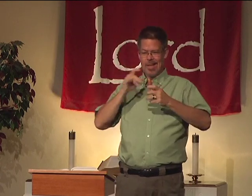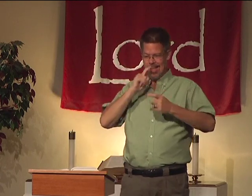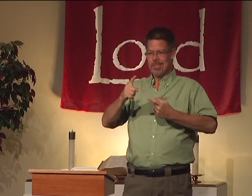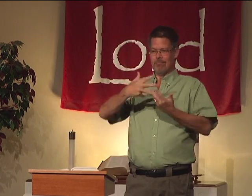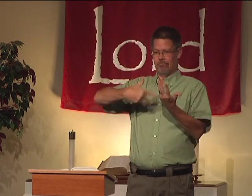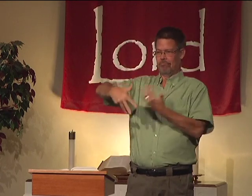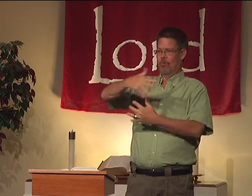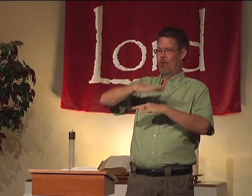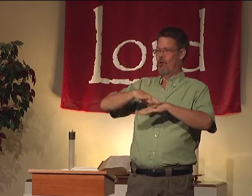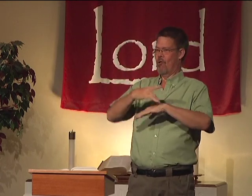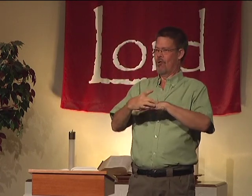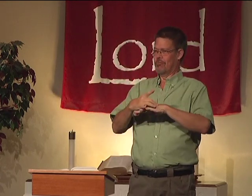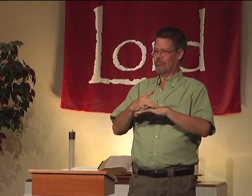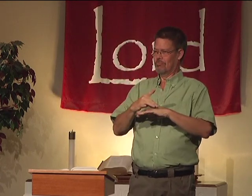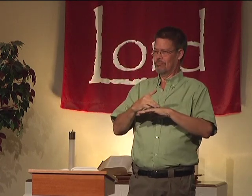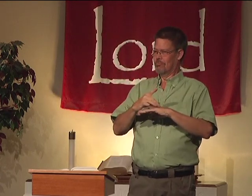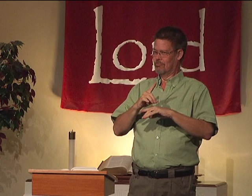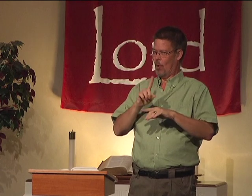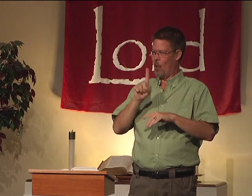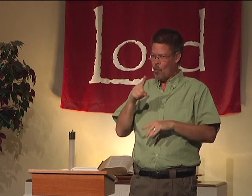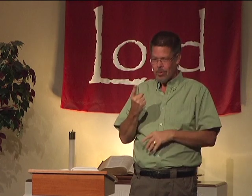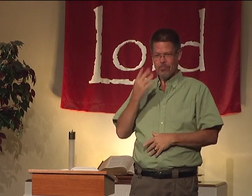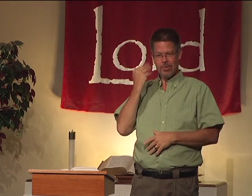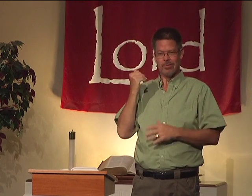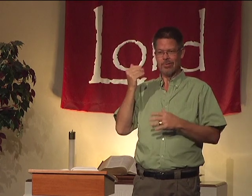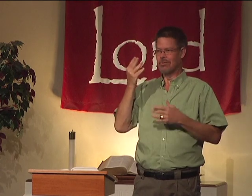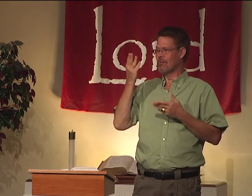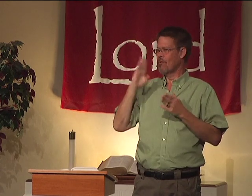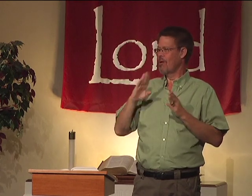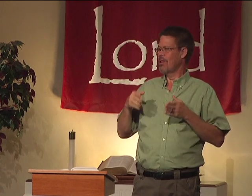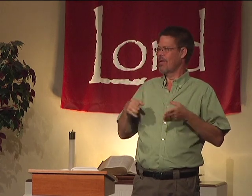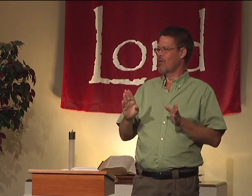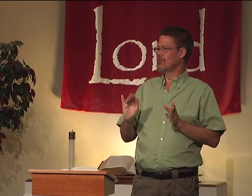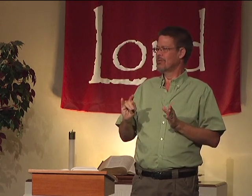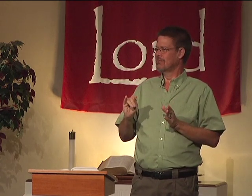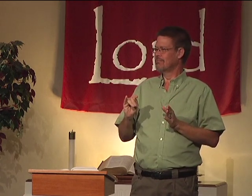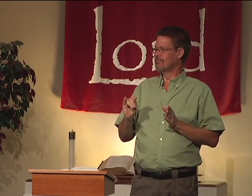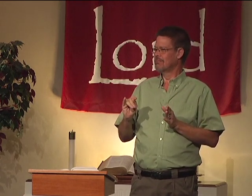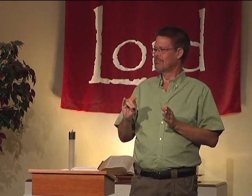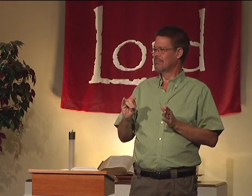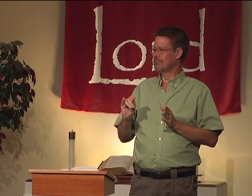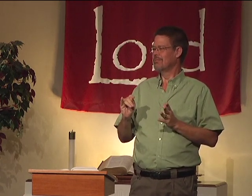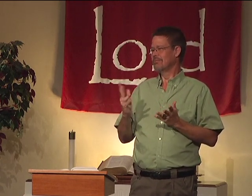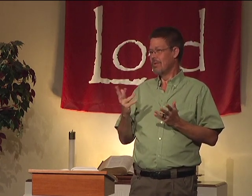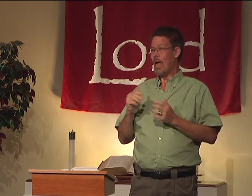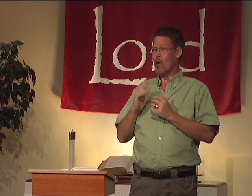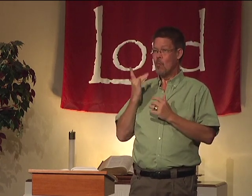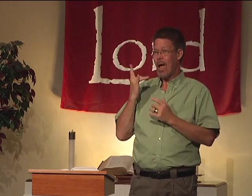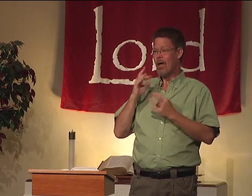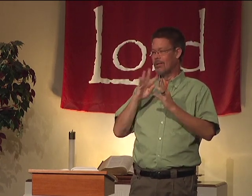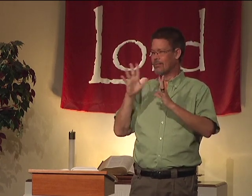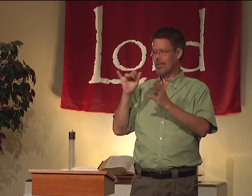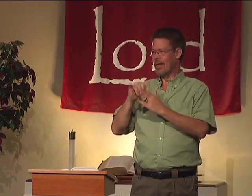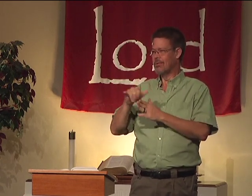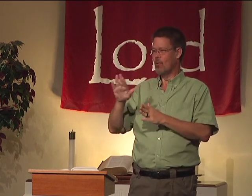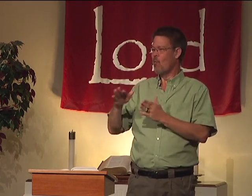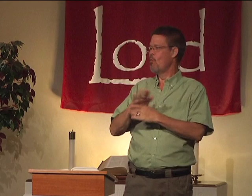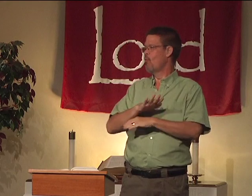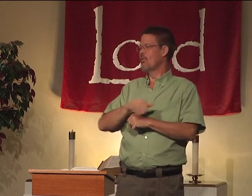Satan is here among us on earth. Only because God allowed it. How and why?